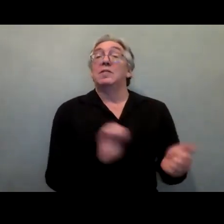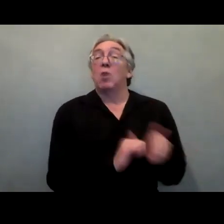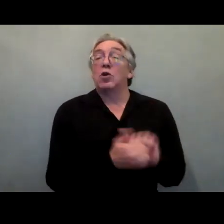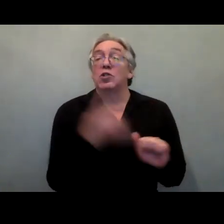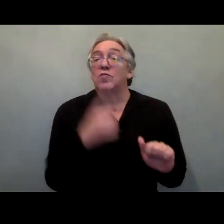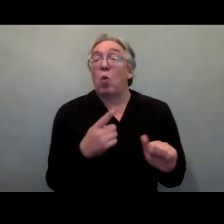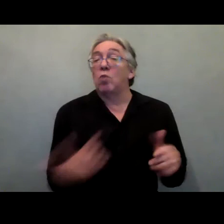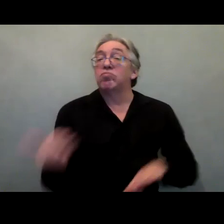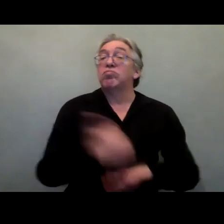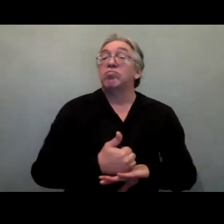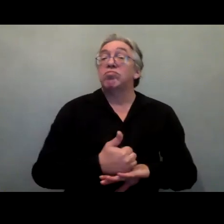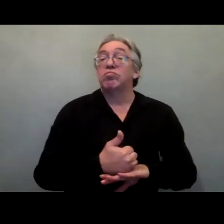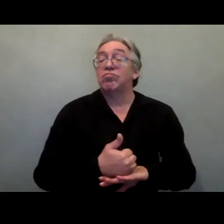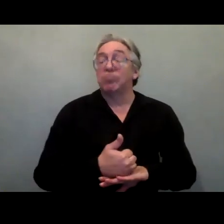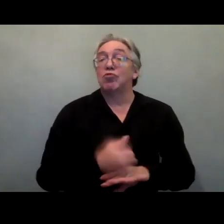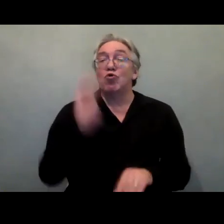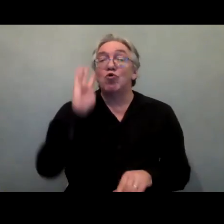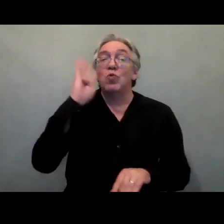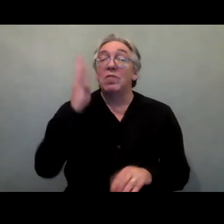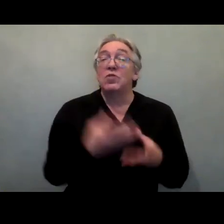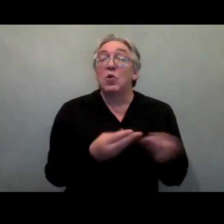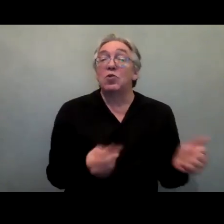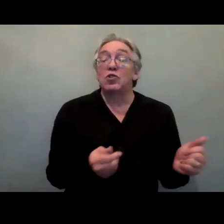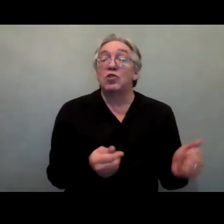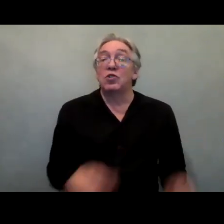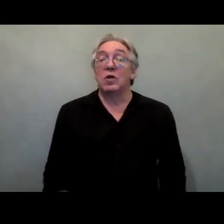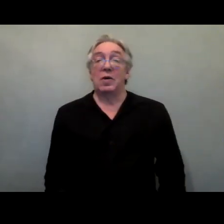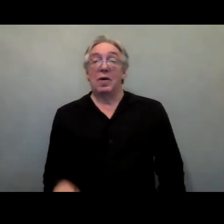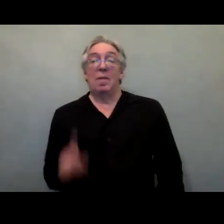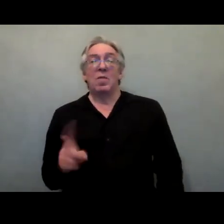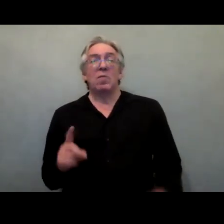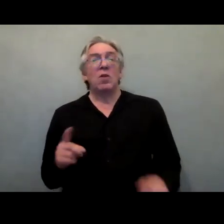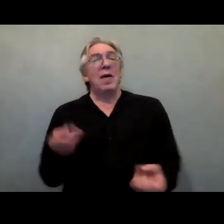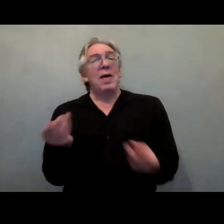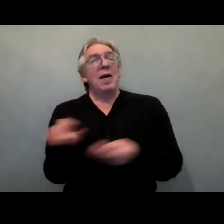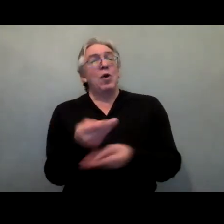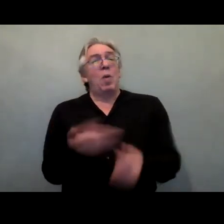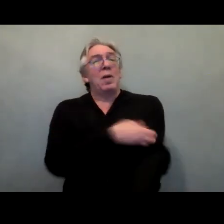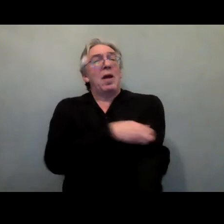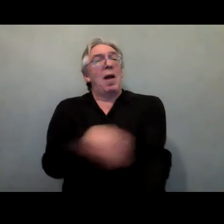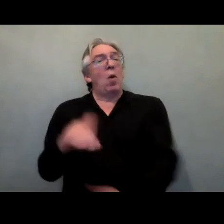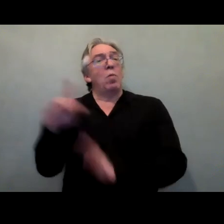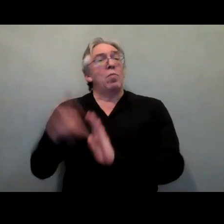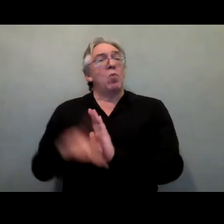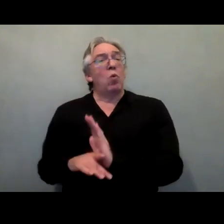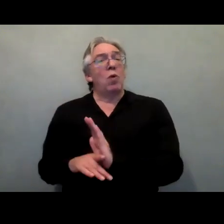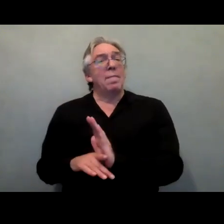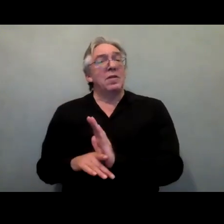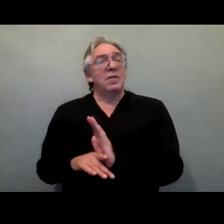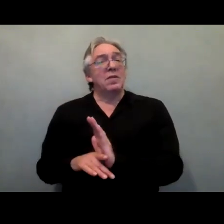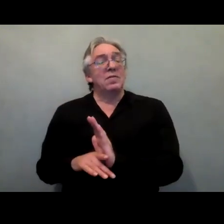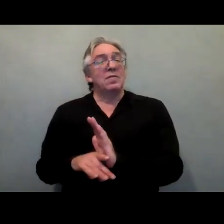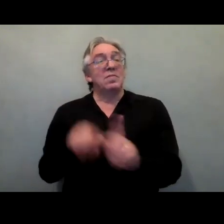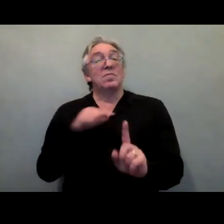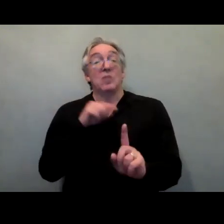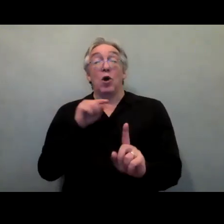How could funders get better outcomes from the economic empowerment programs they fund? Because they explicitly build the